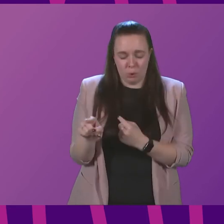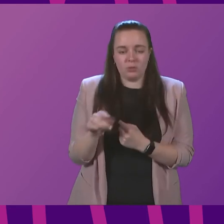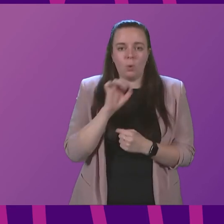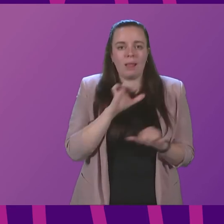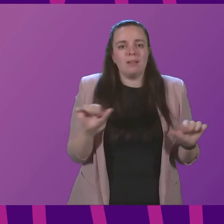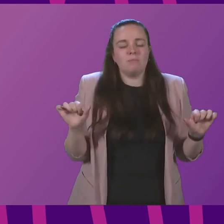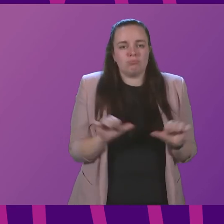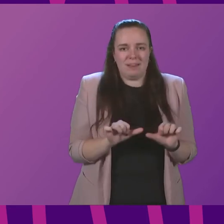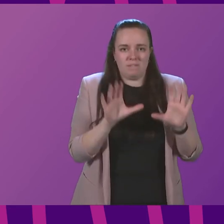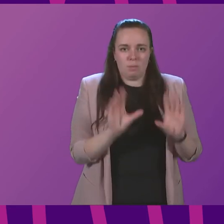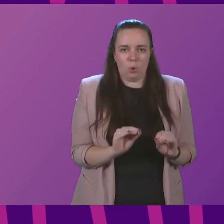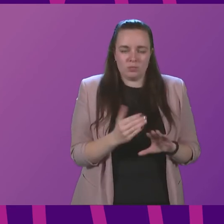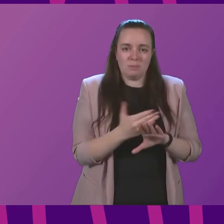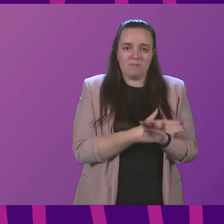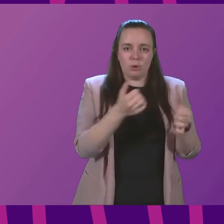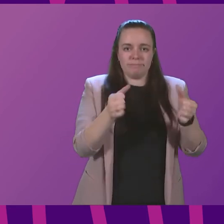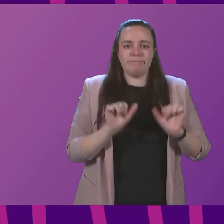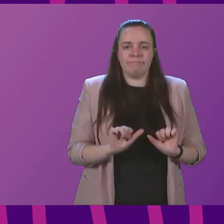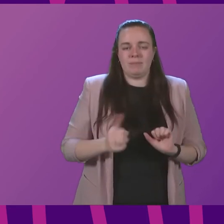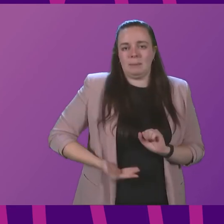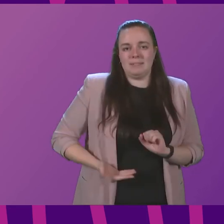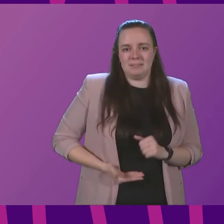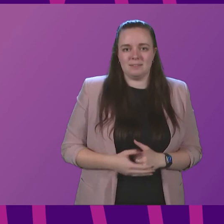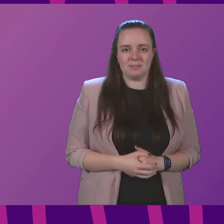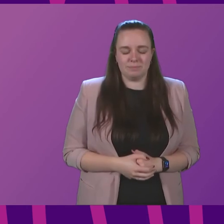will be a brief pause now before we move to the next item of business